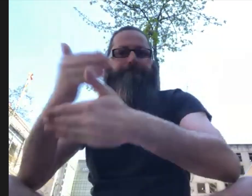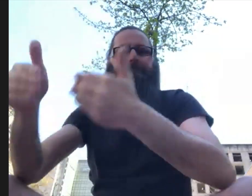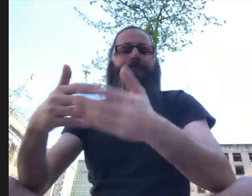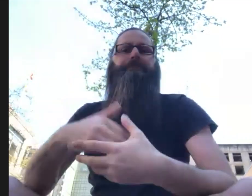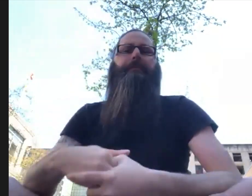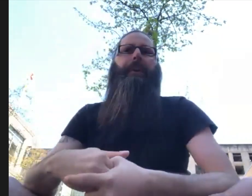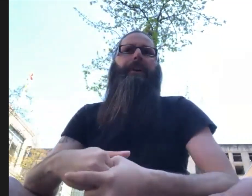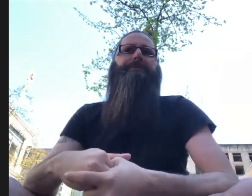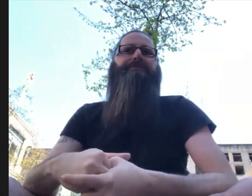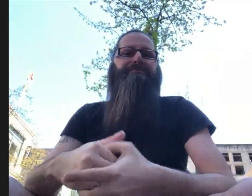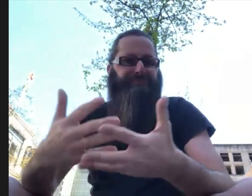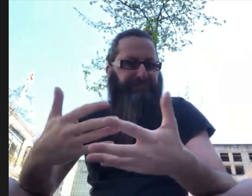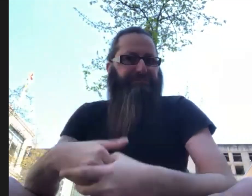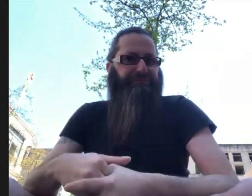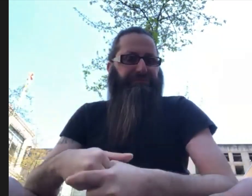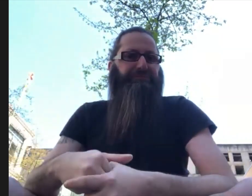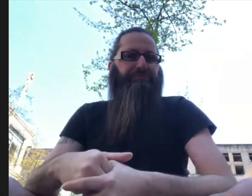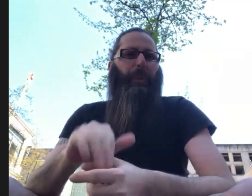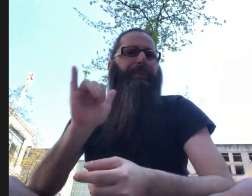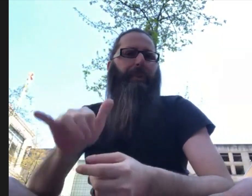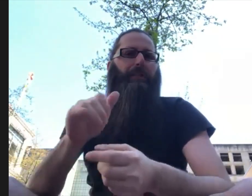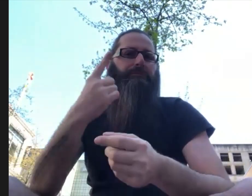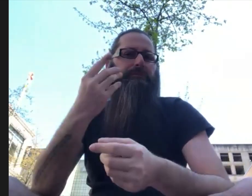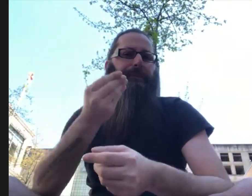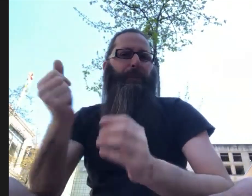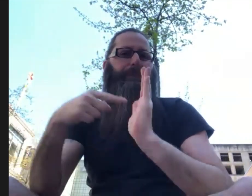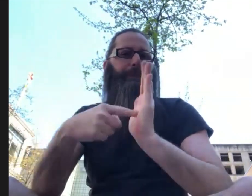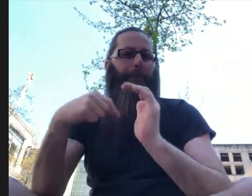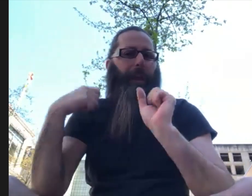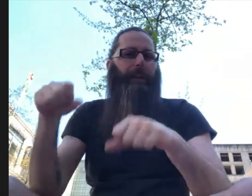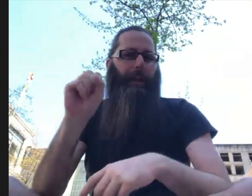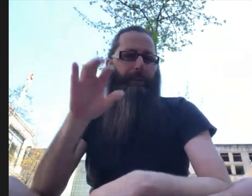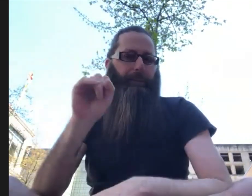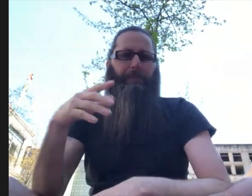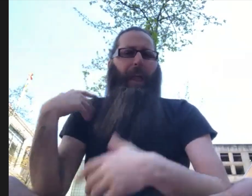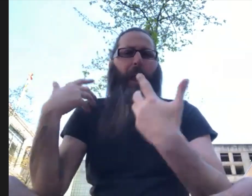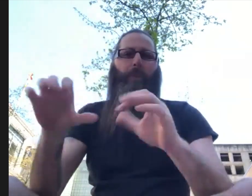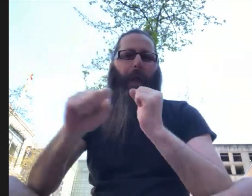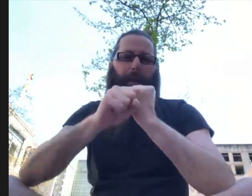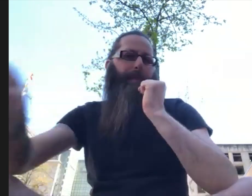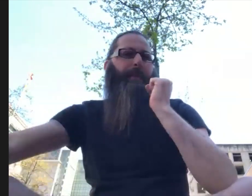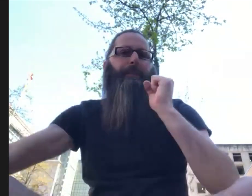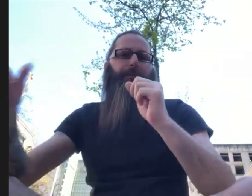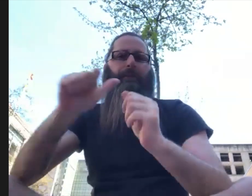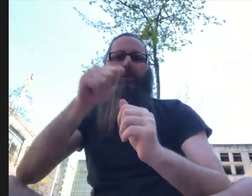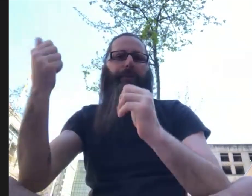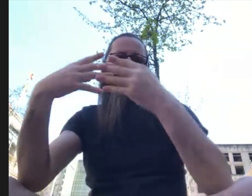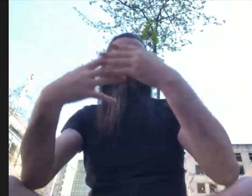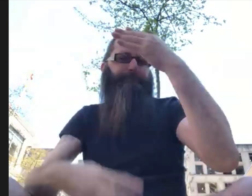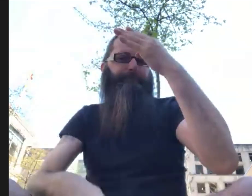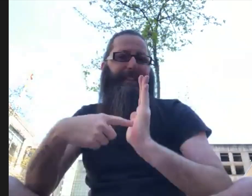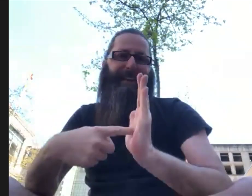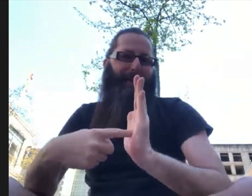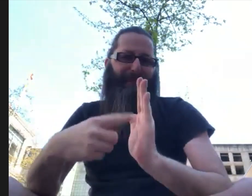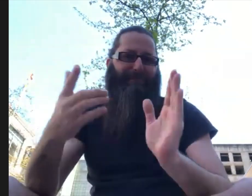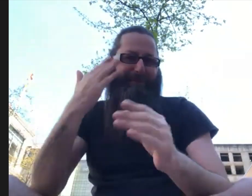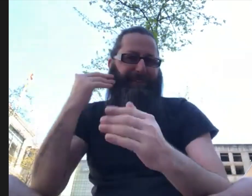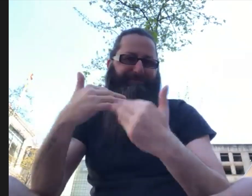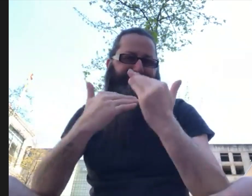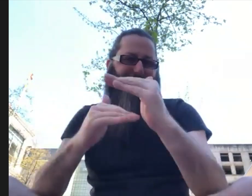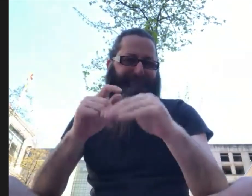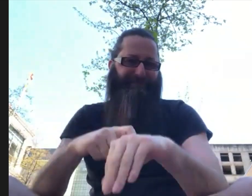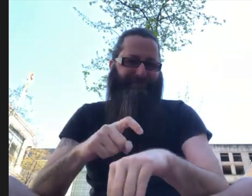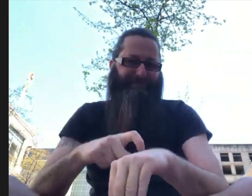and bring attention to the fact that our community protectors are not protecting themselves. So this is just a couple of things I don't want to go